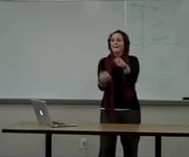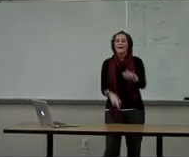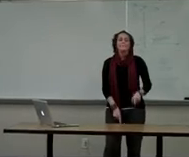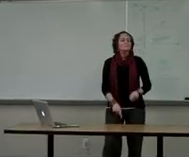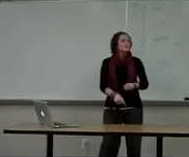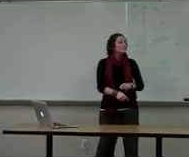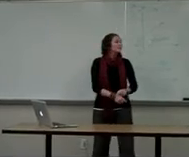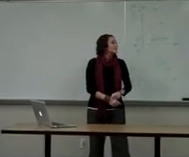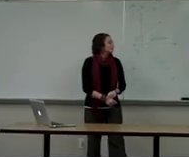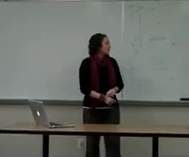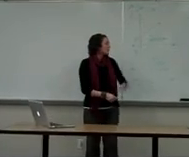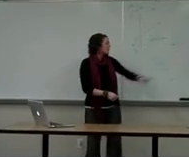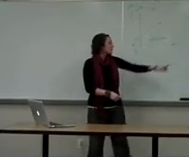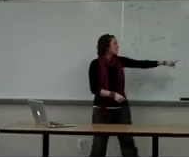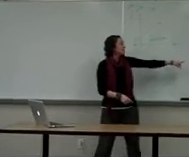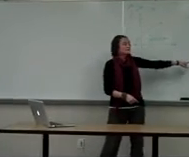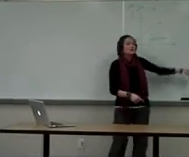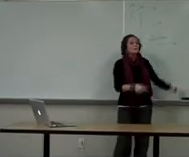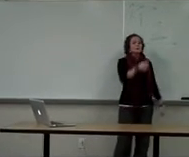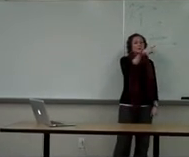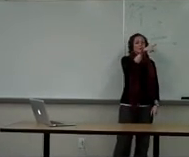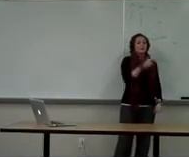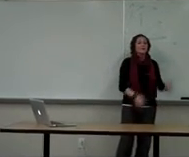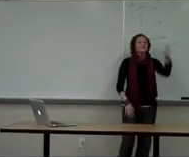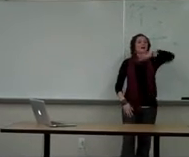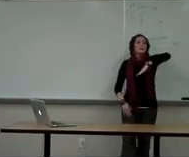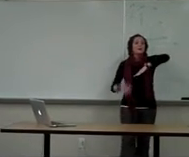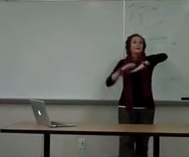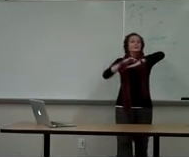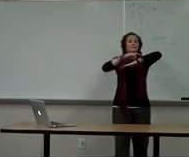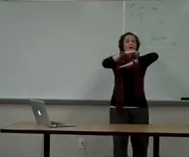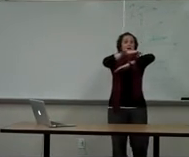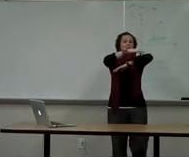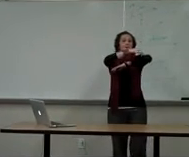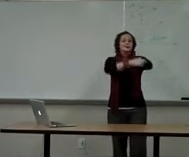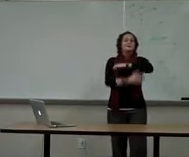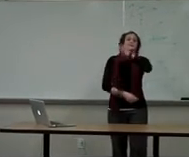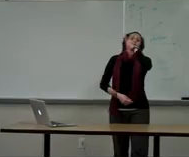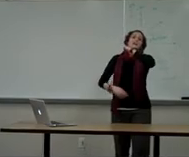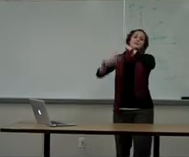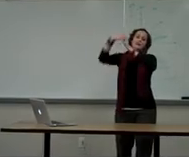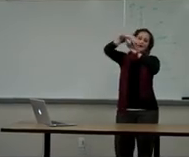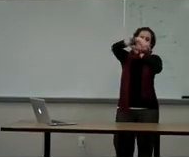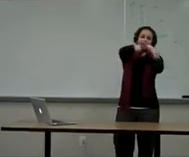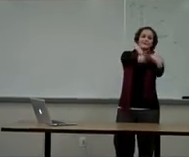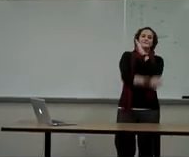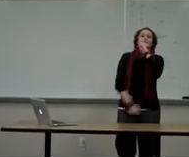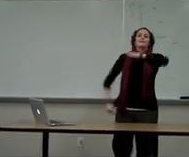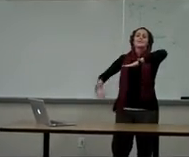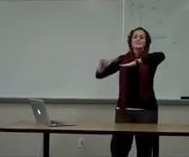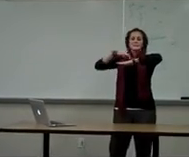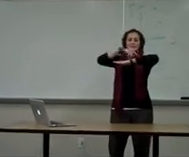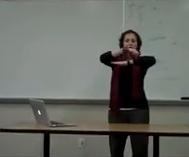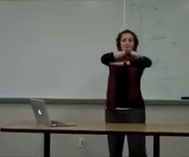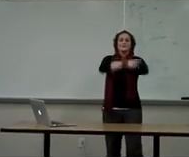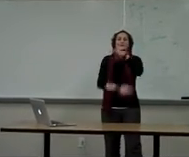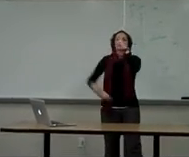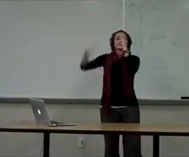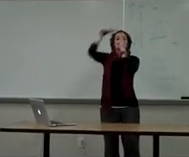Okay? So I am going to point to a slope and then you are going to tell me is it positive, is it negative, is it zero, or is